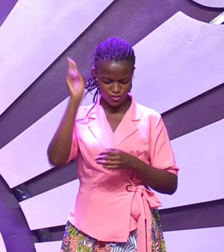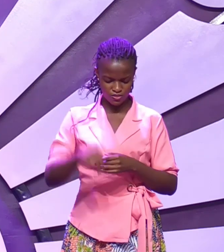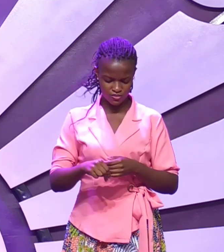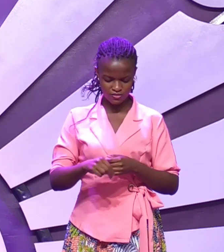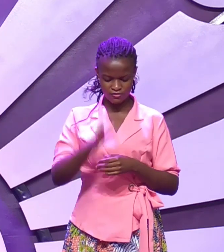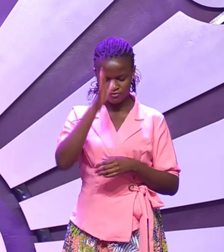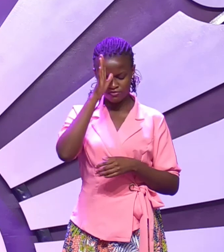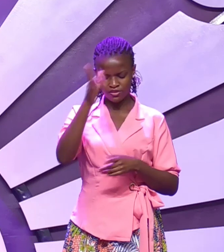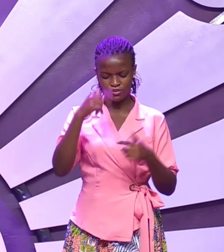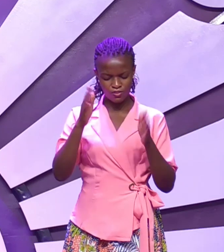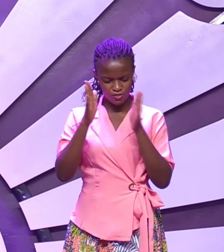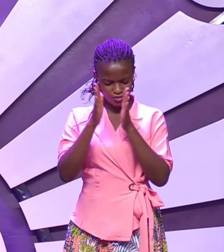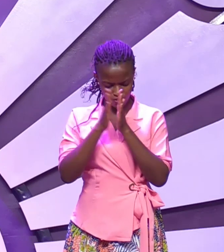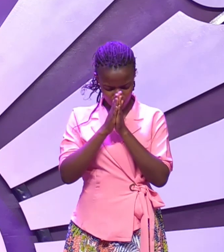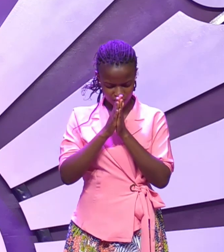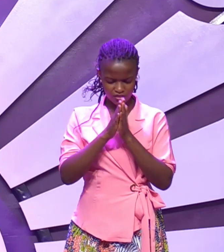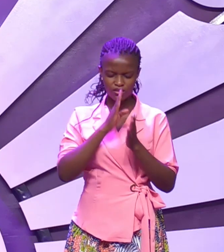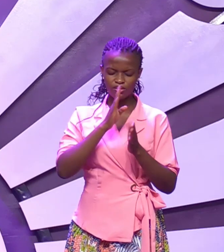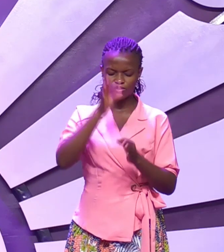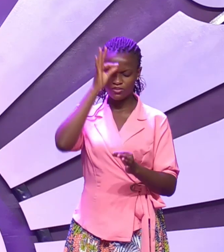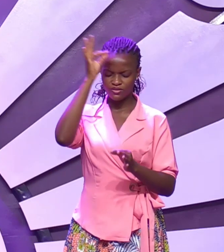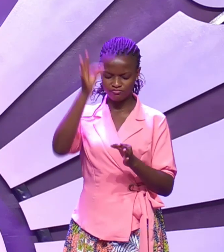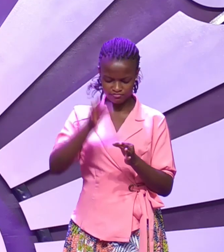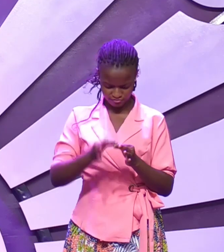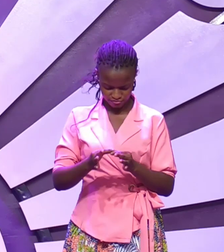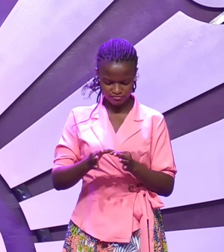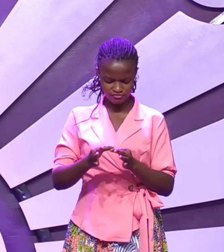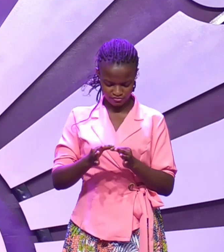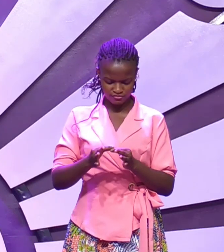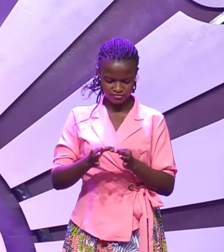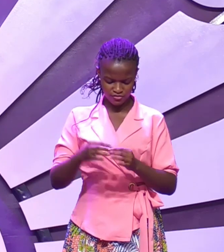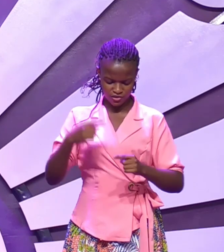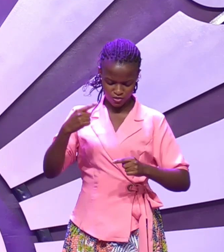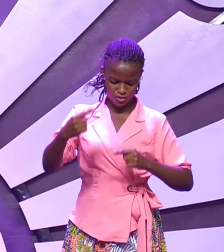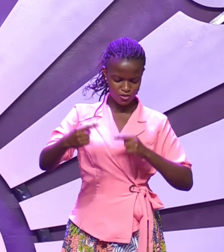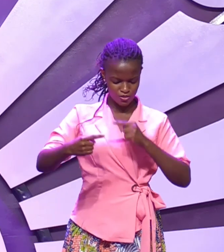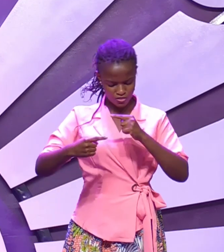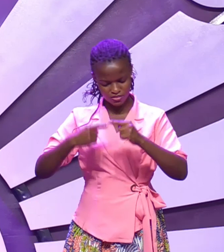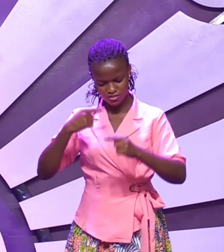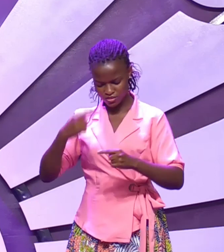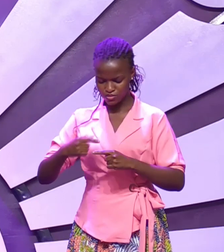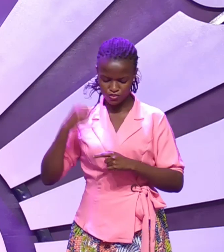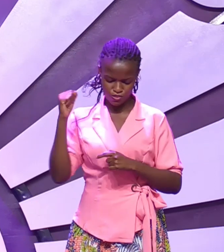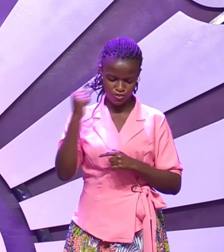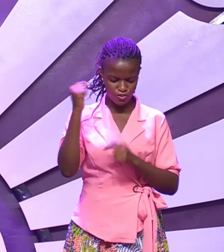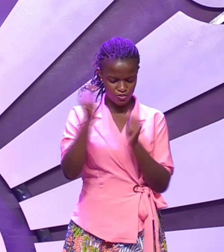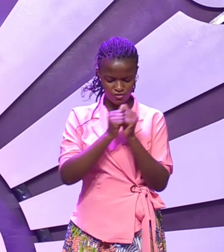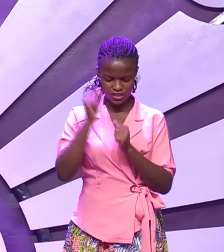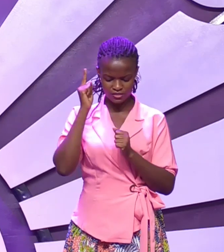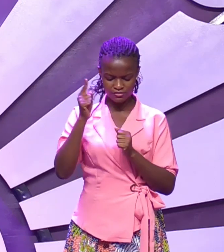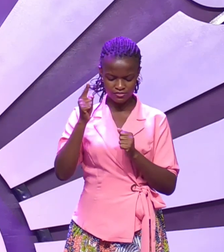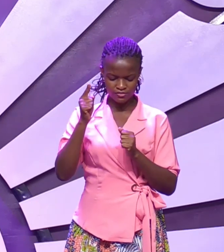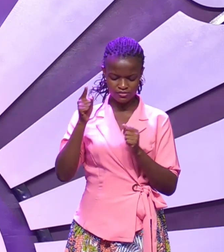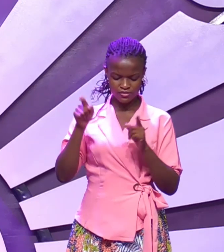father we pray that there will be faith to continue to walk with you to